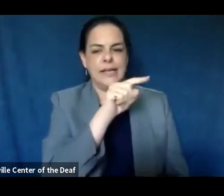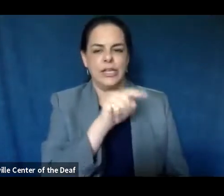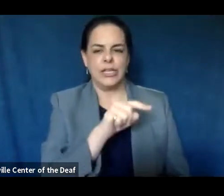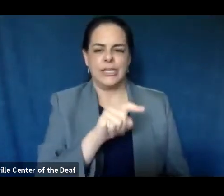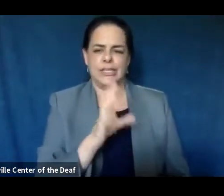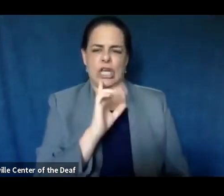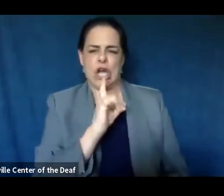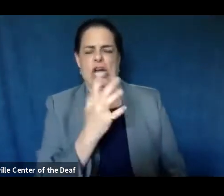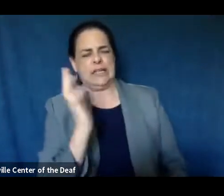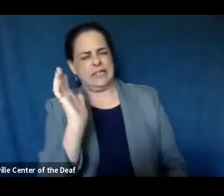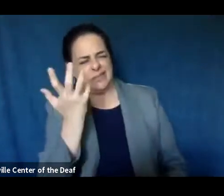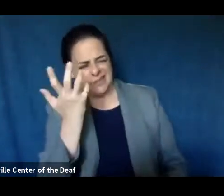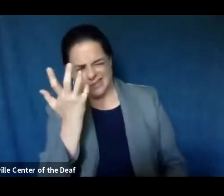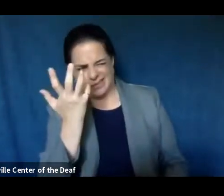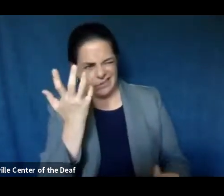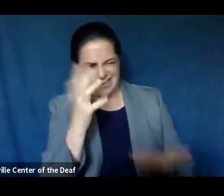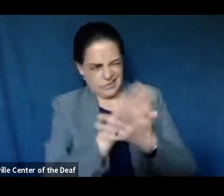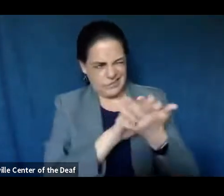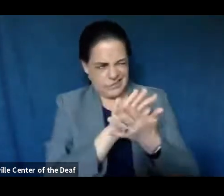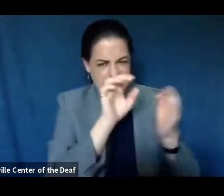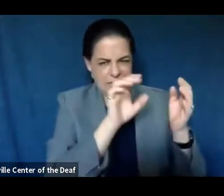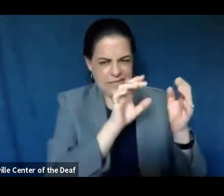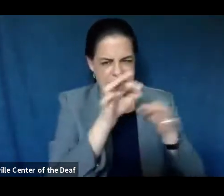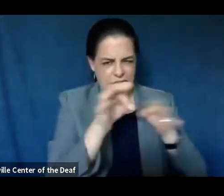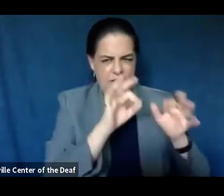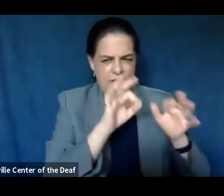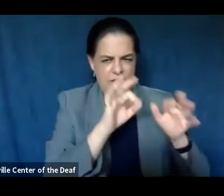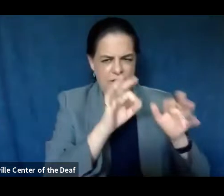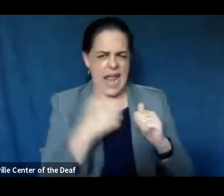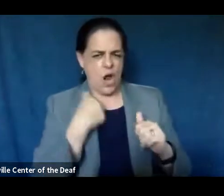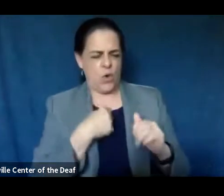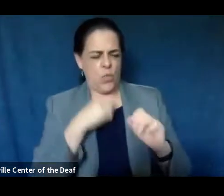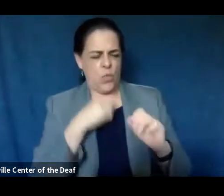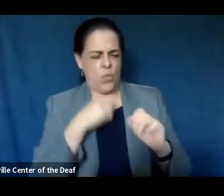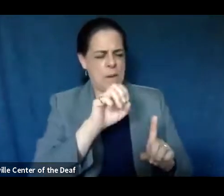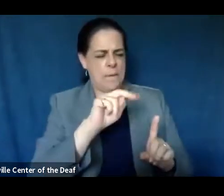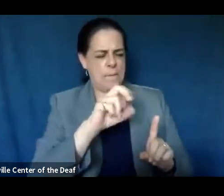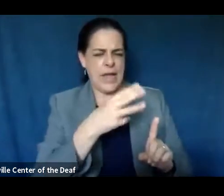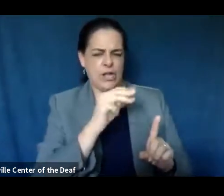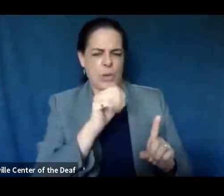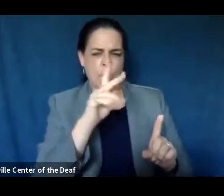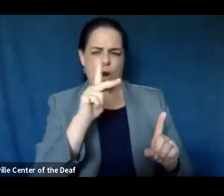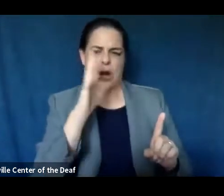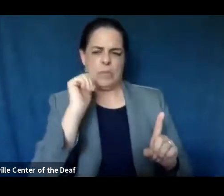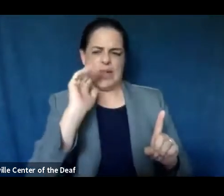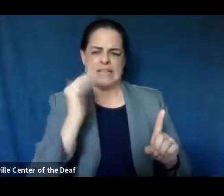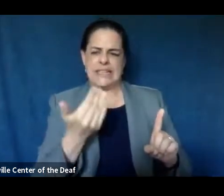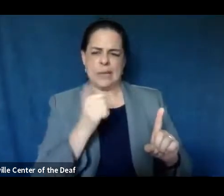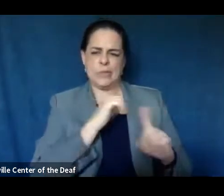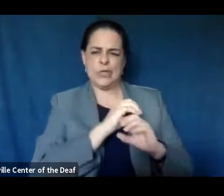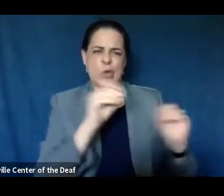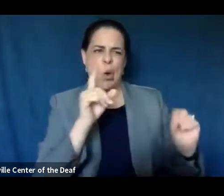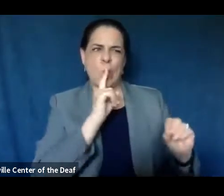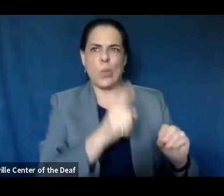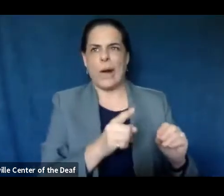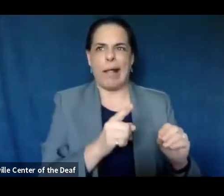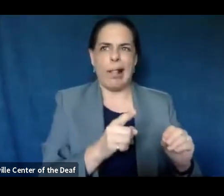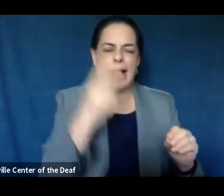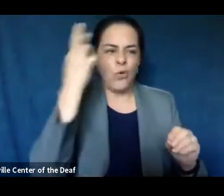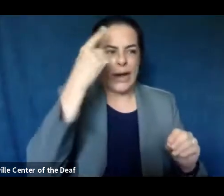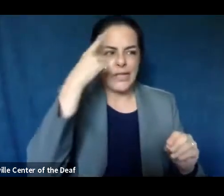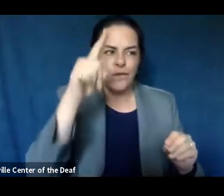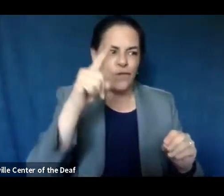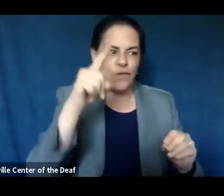defined. How are we to evaluate these as benchmarks when there appears to be no hard trigger for a policy change or clear